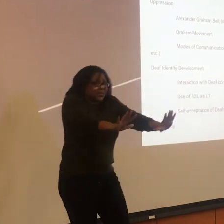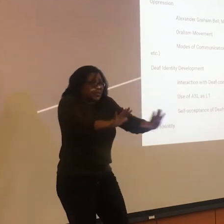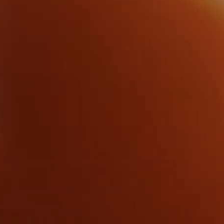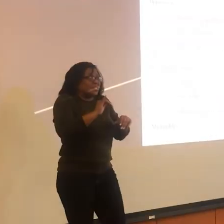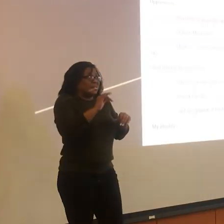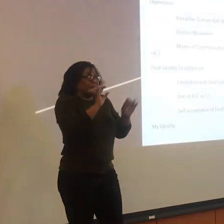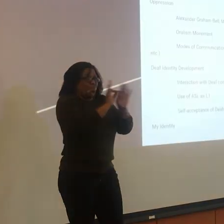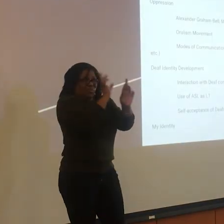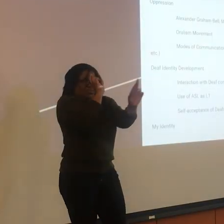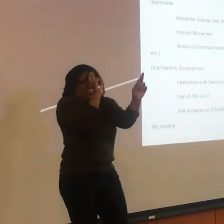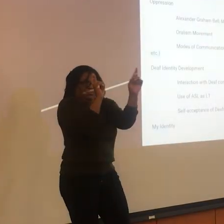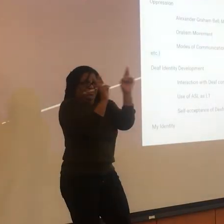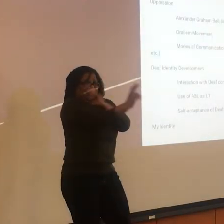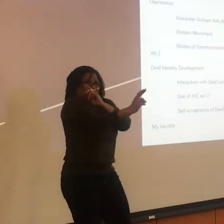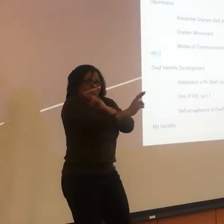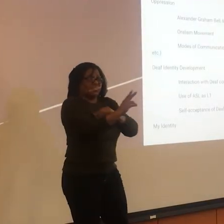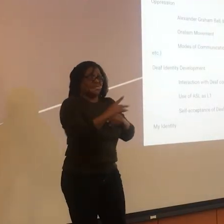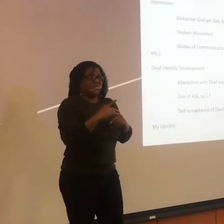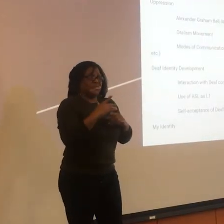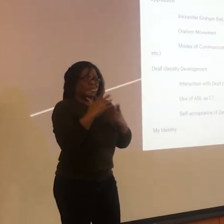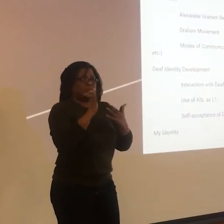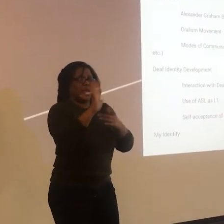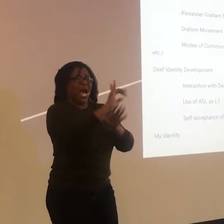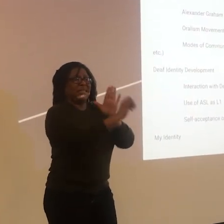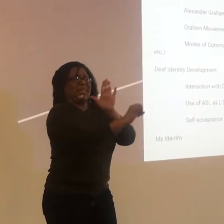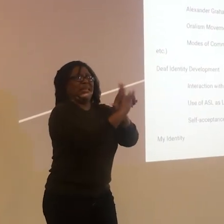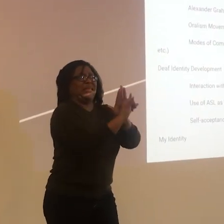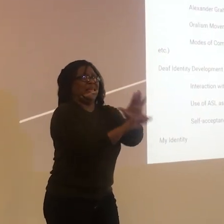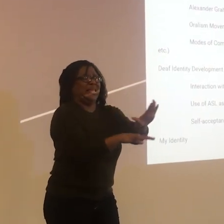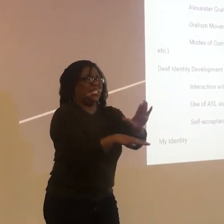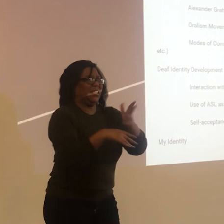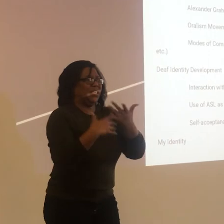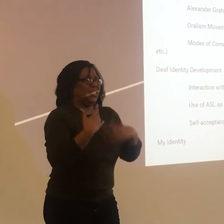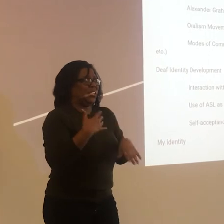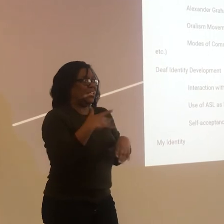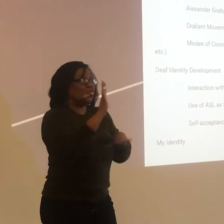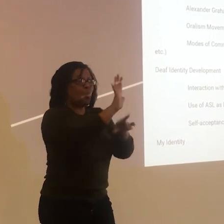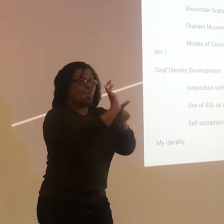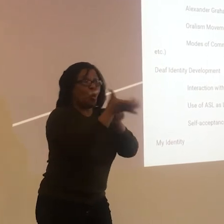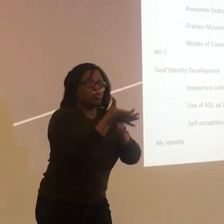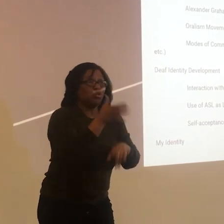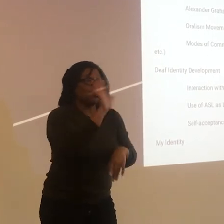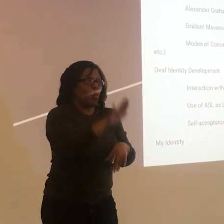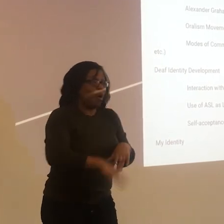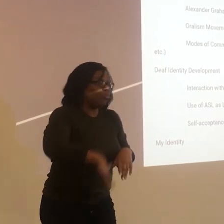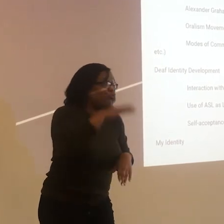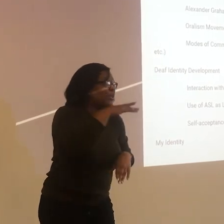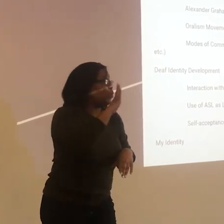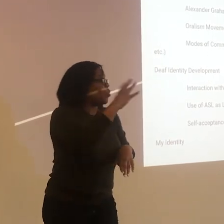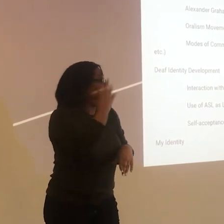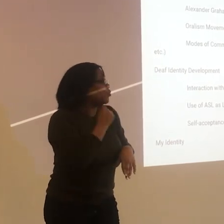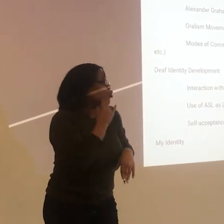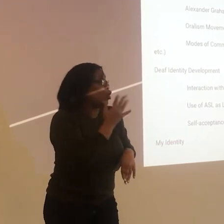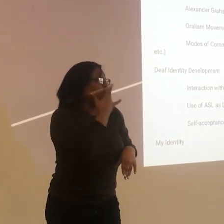I can hear some. Right? Respect their identity. How they want to explain